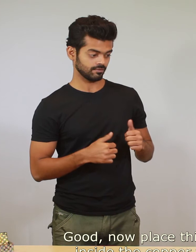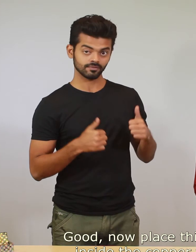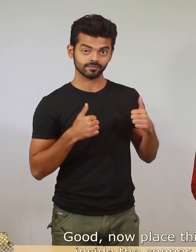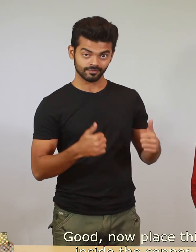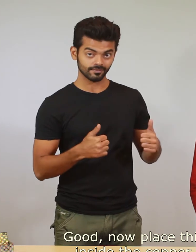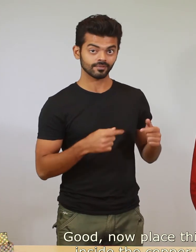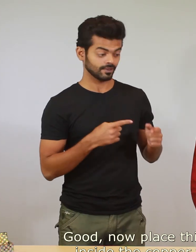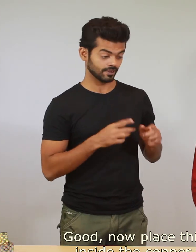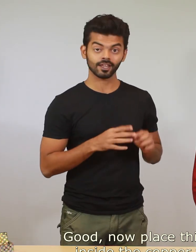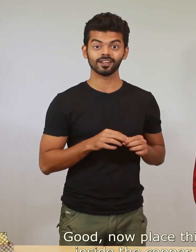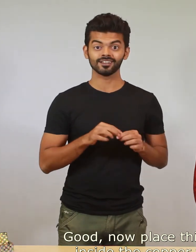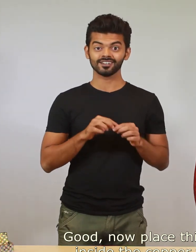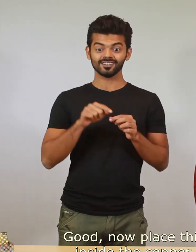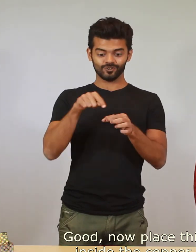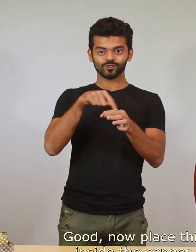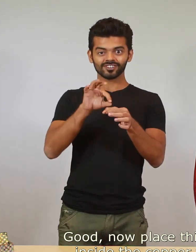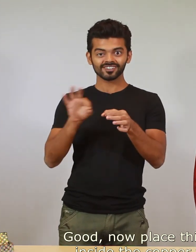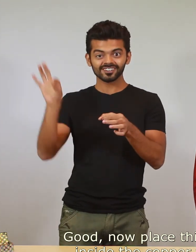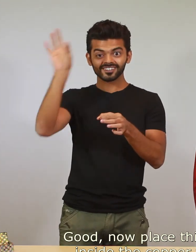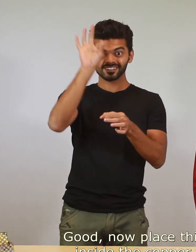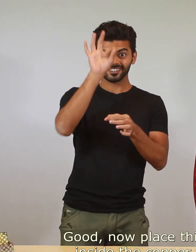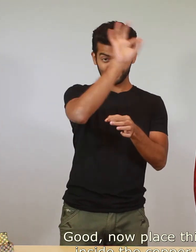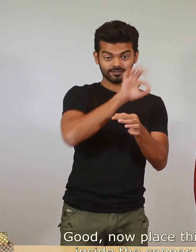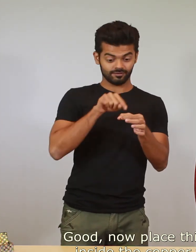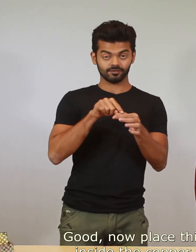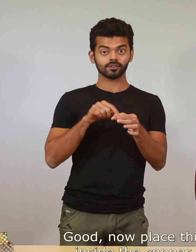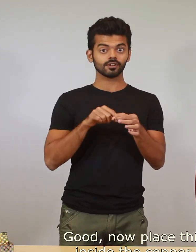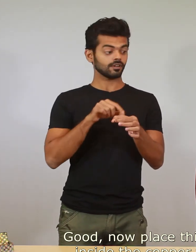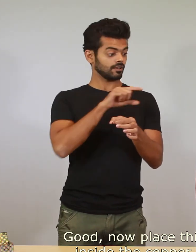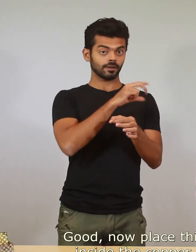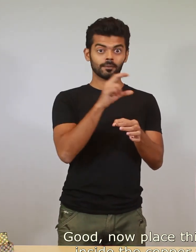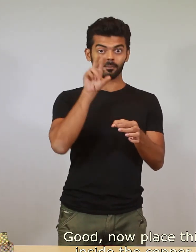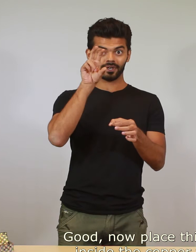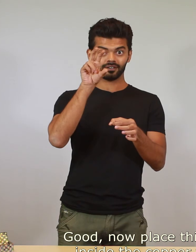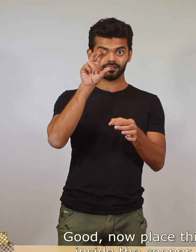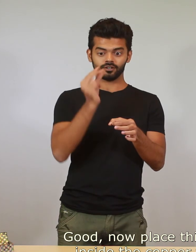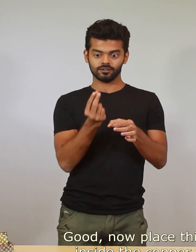yeah good now place this assembly inside the copper wire loop okay